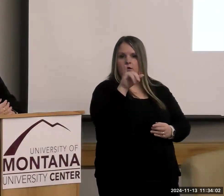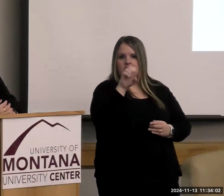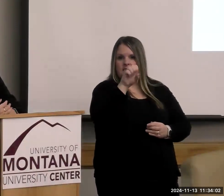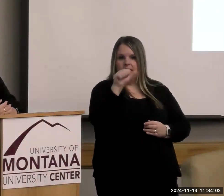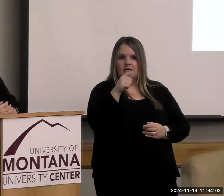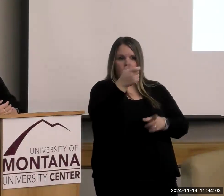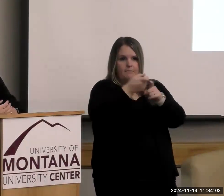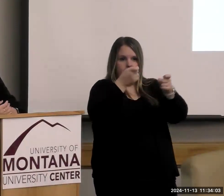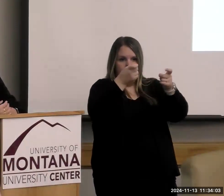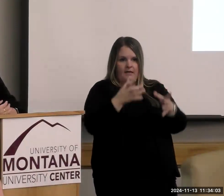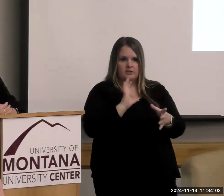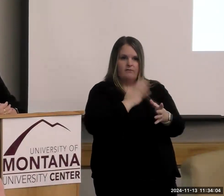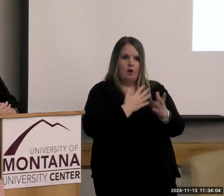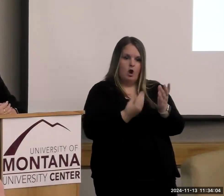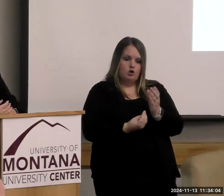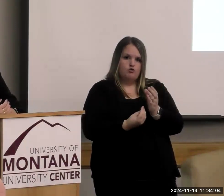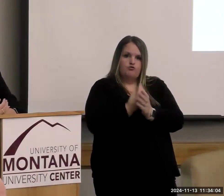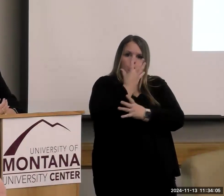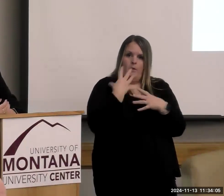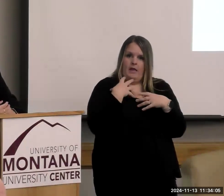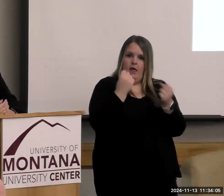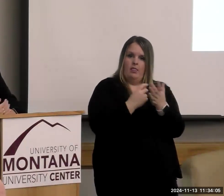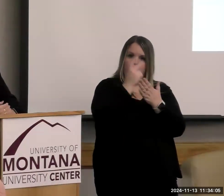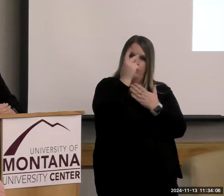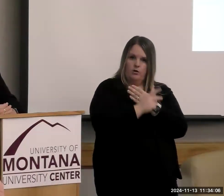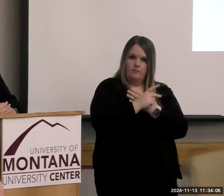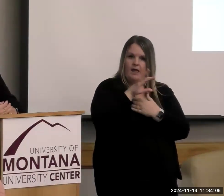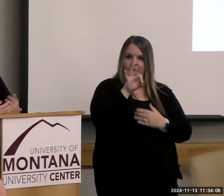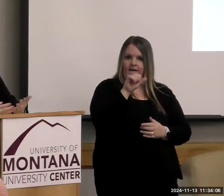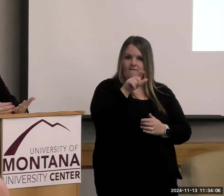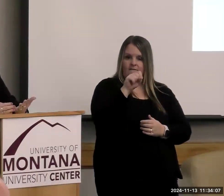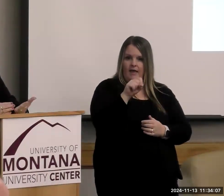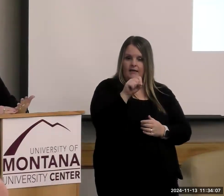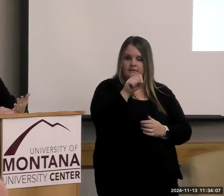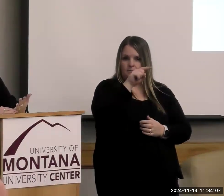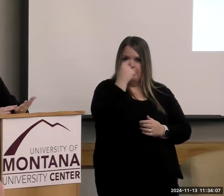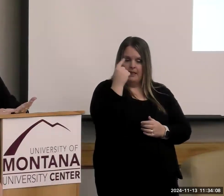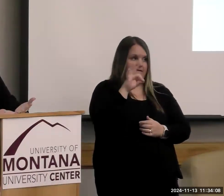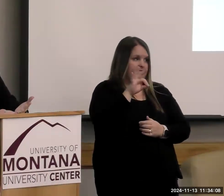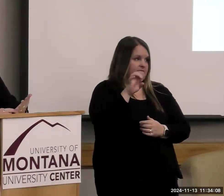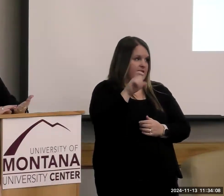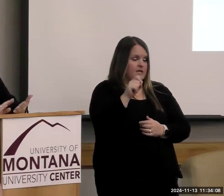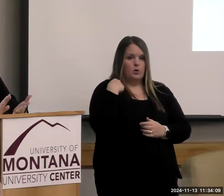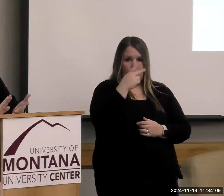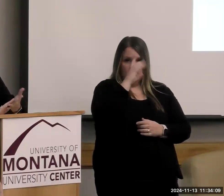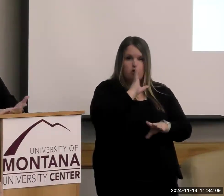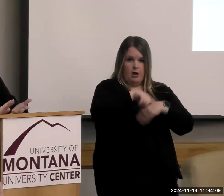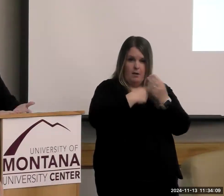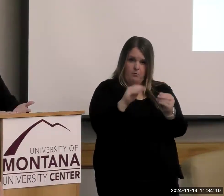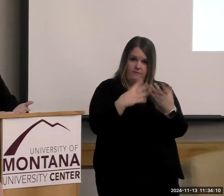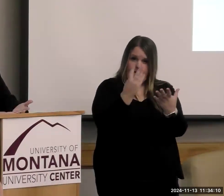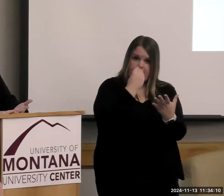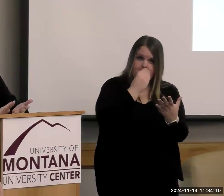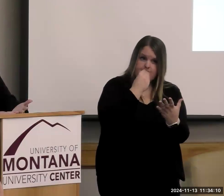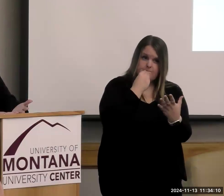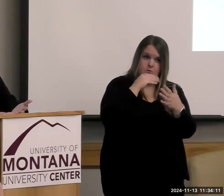manager of our Growing Health Program. So, at Fast Black Feet, we have... We look at providing food access. We provide nutrition